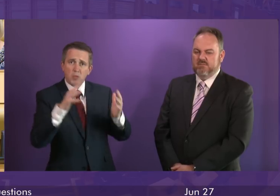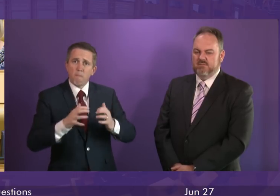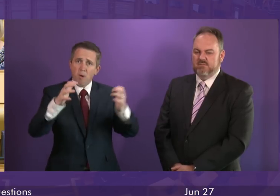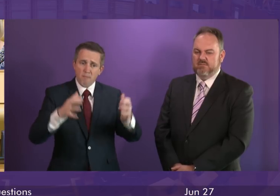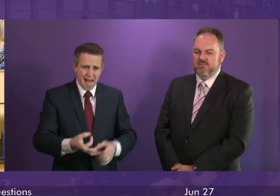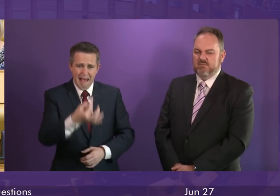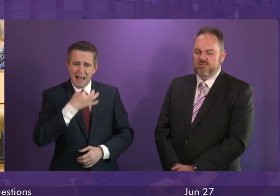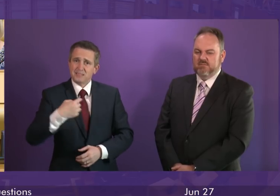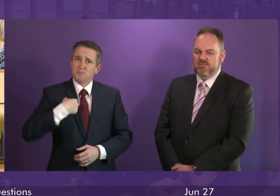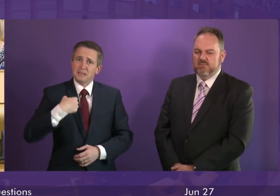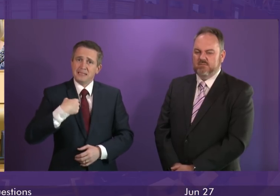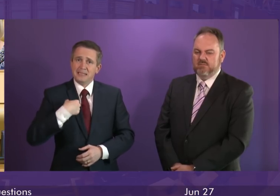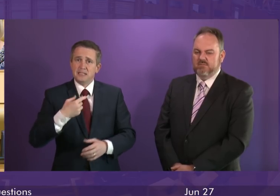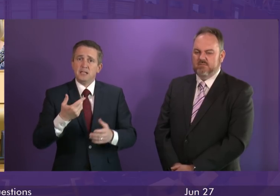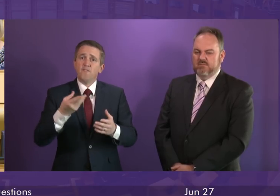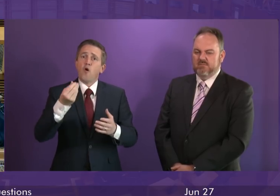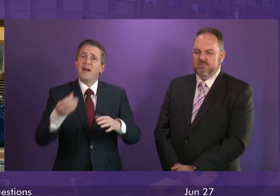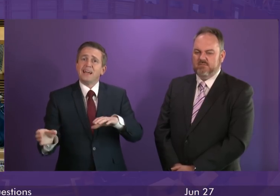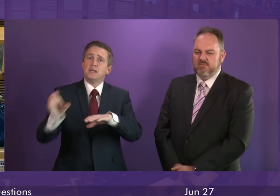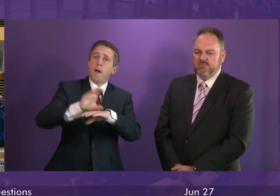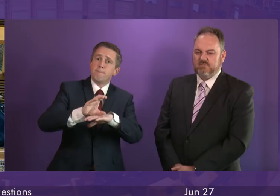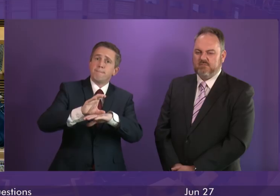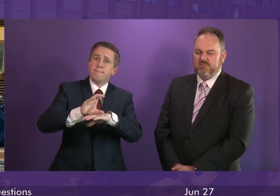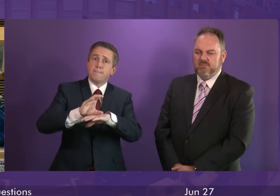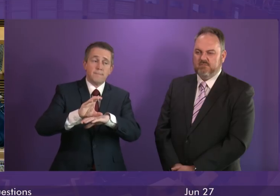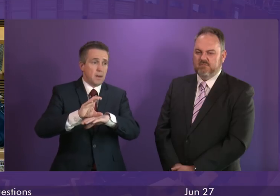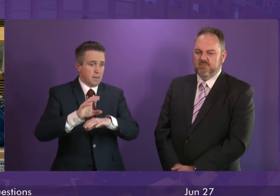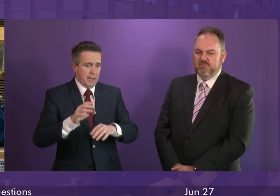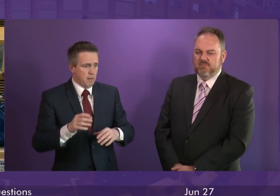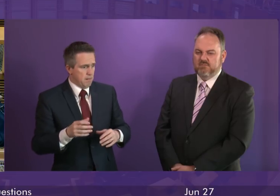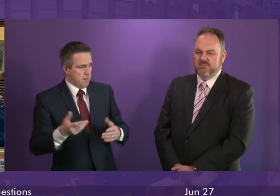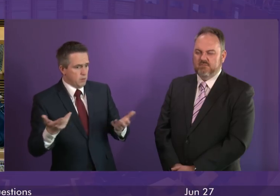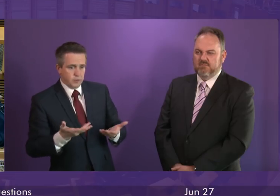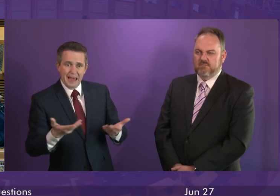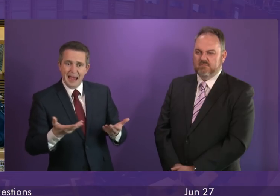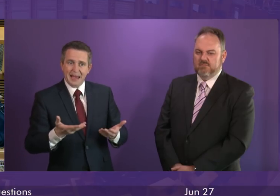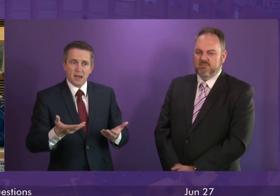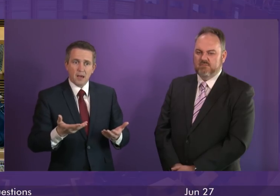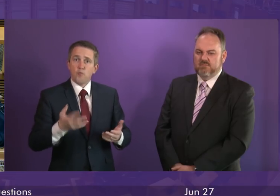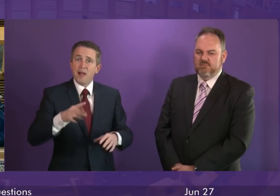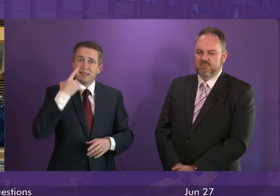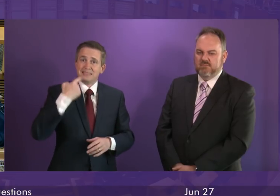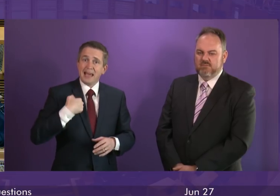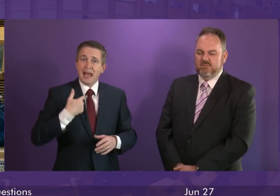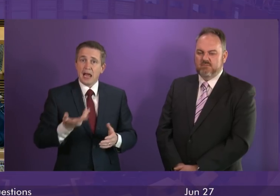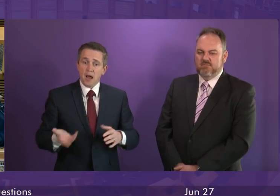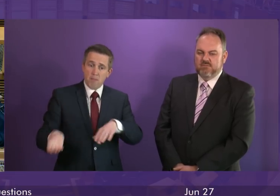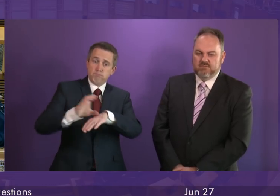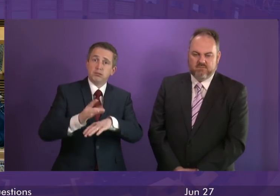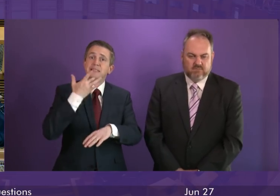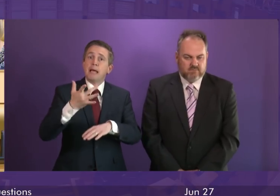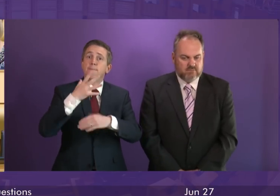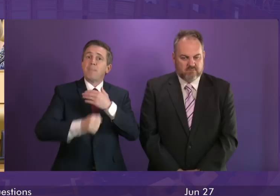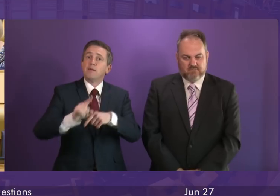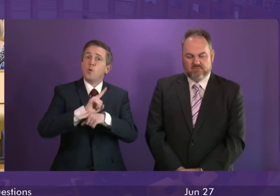called on me to introduce an income supplement? And today, the day after, we introduce a £10 a week income